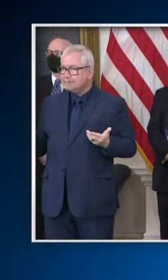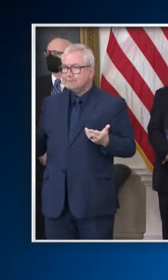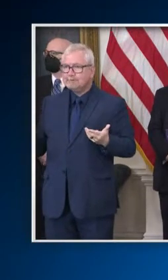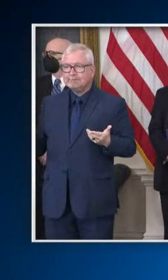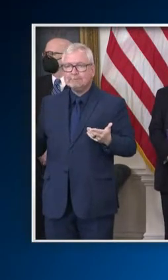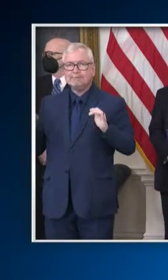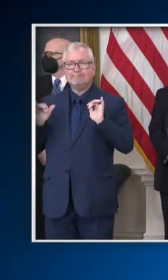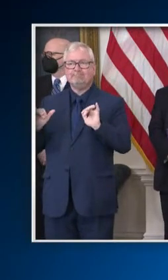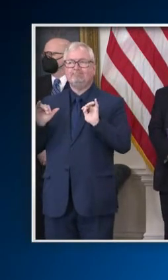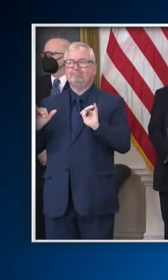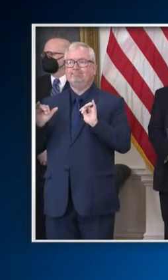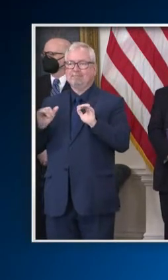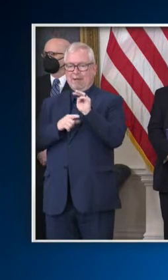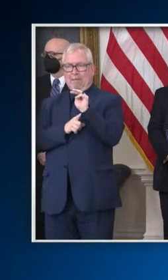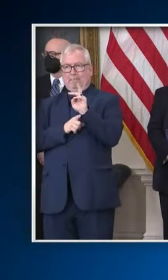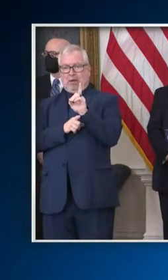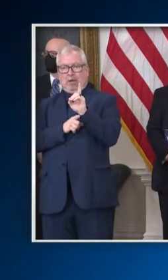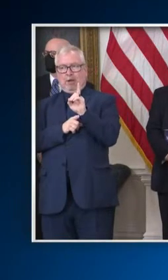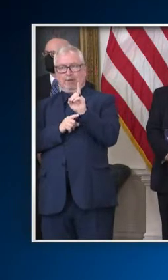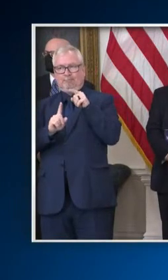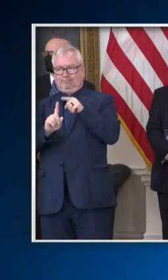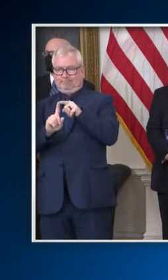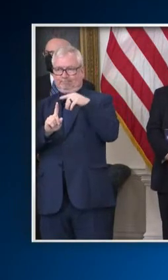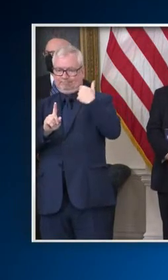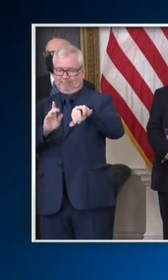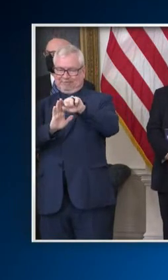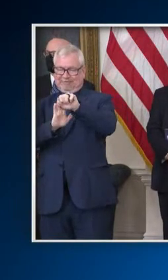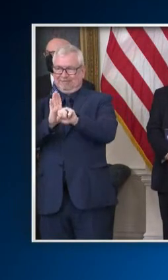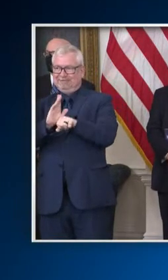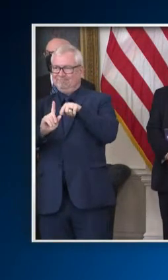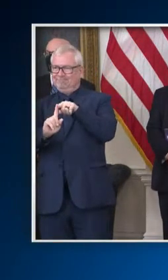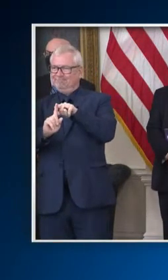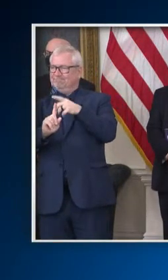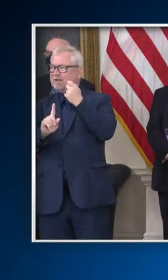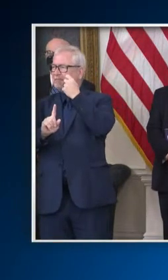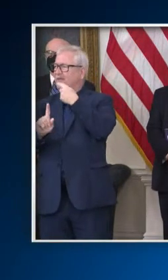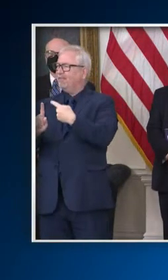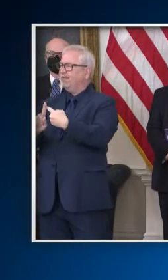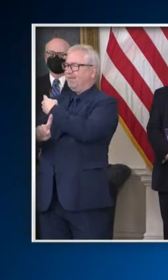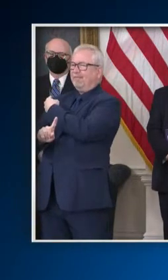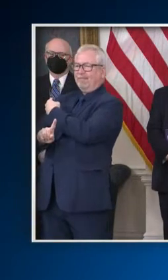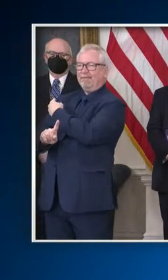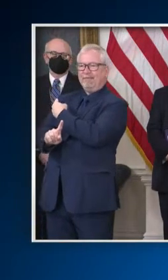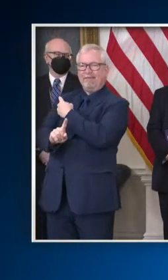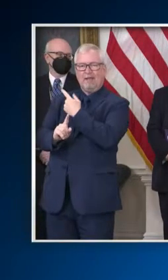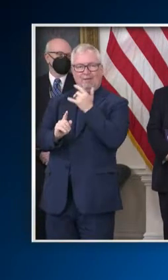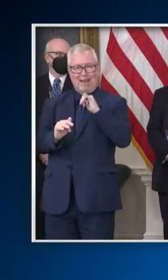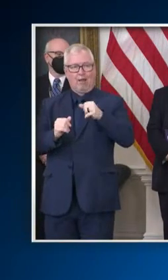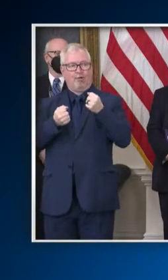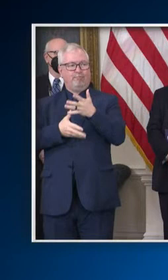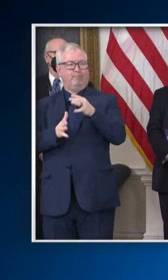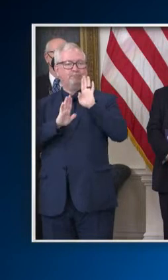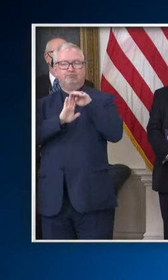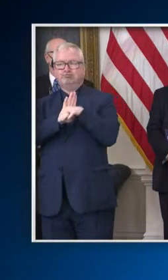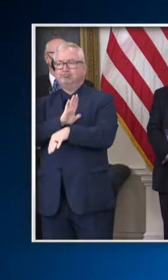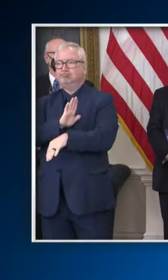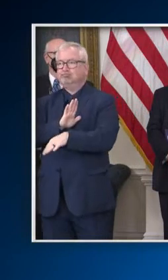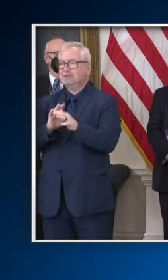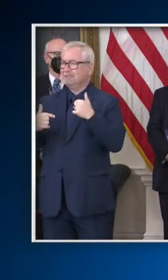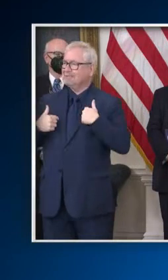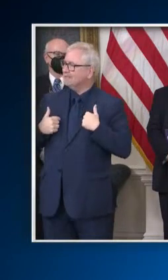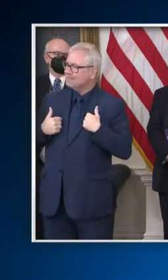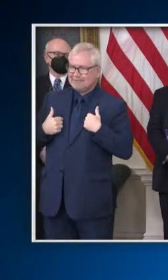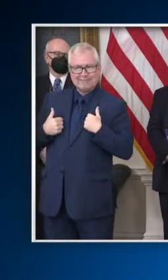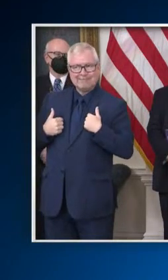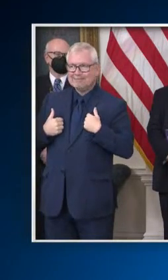that the state was way off track and headed in the wrong direction. We faced the daunting task of turning